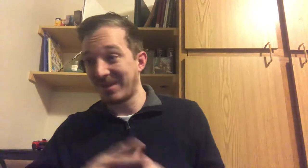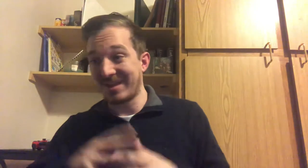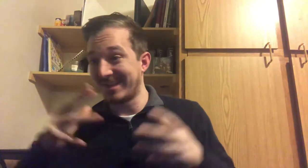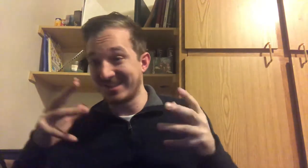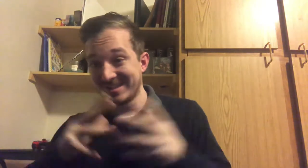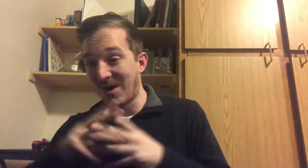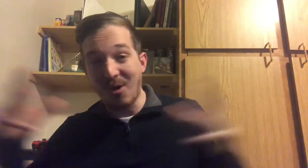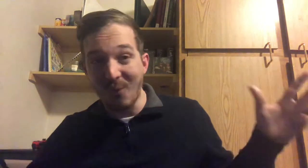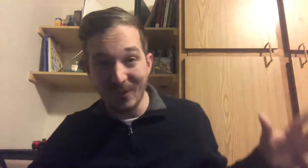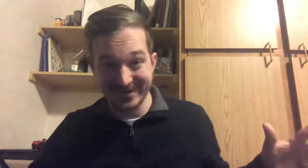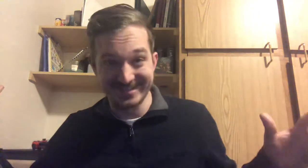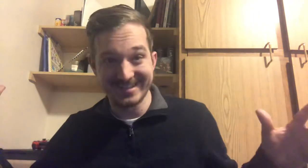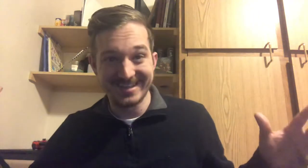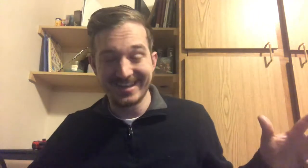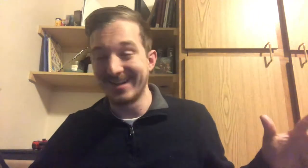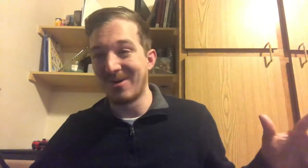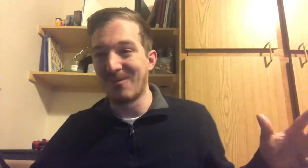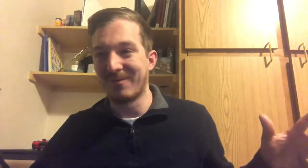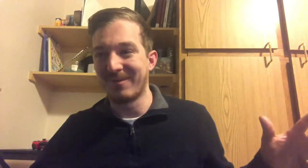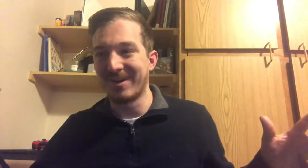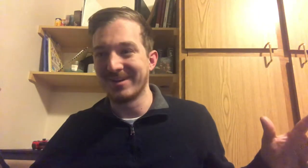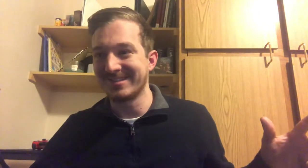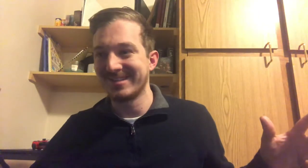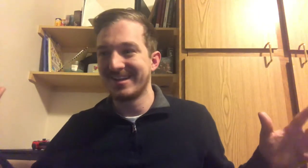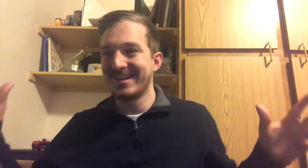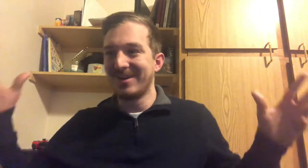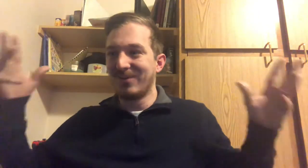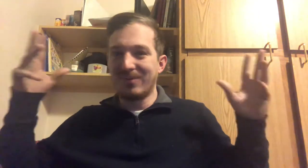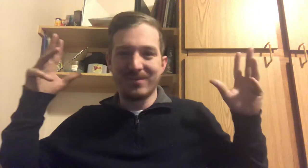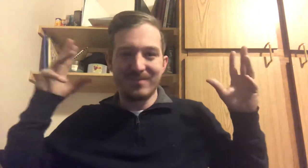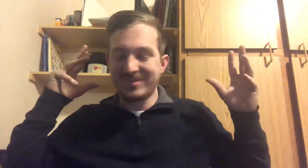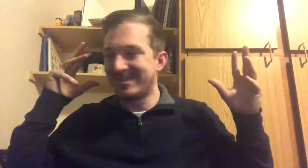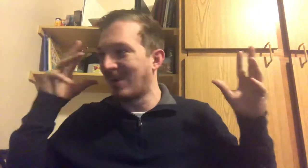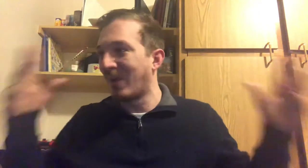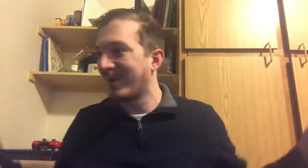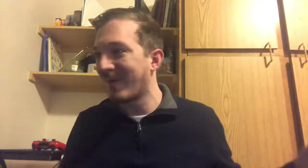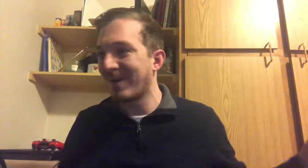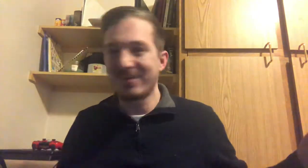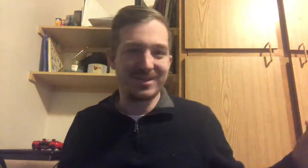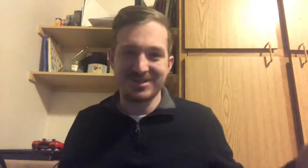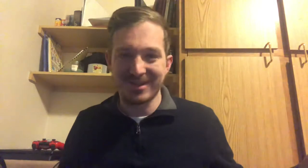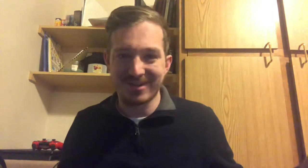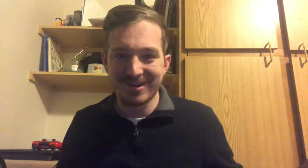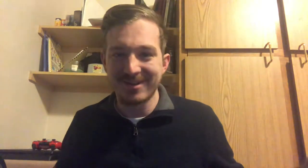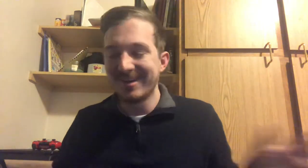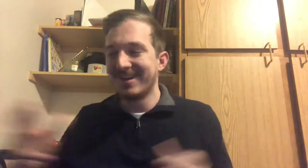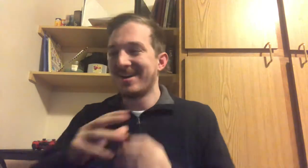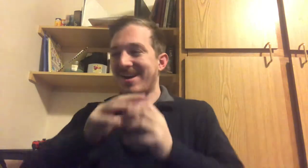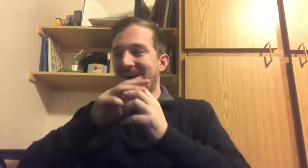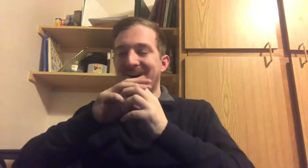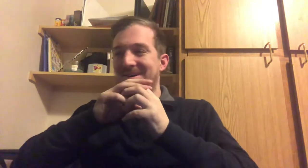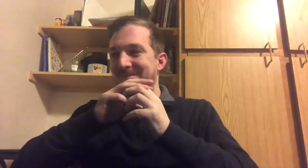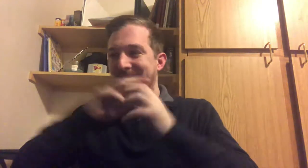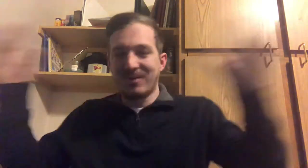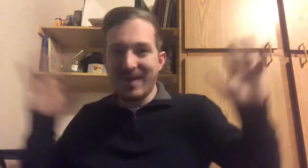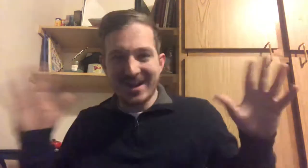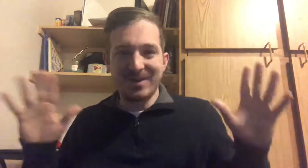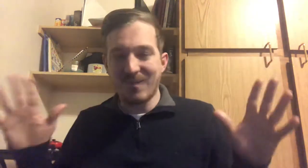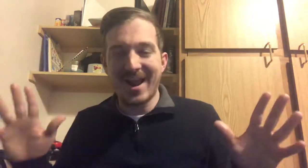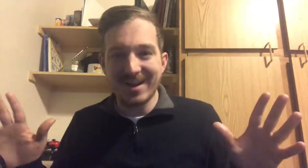that just always hit home for us. Just, just toying around with each other, creating random